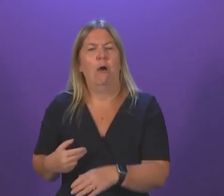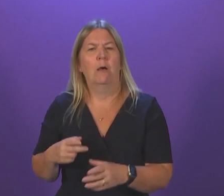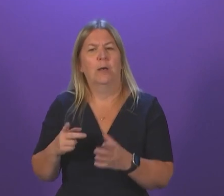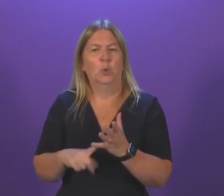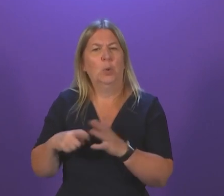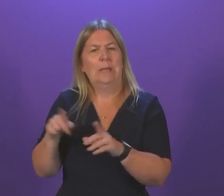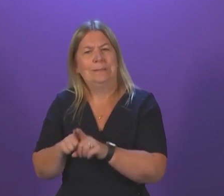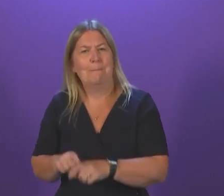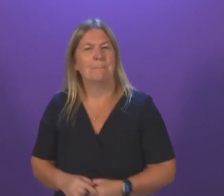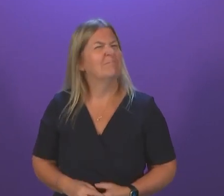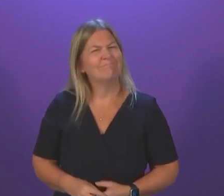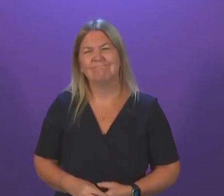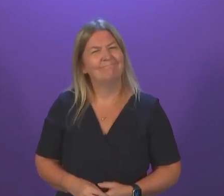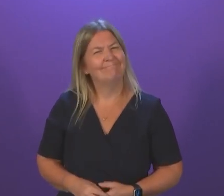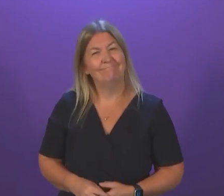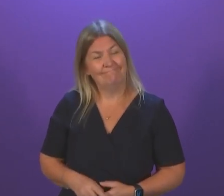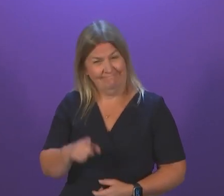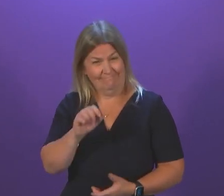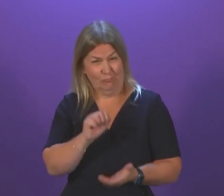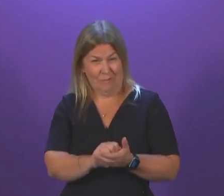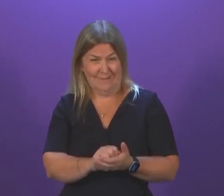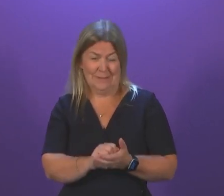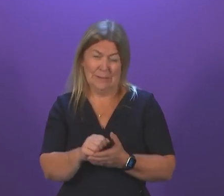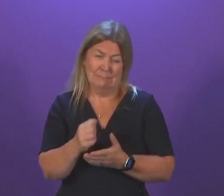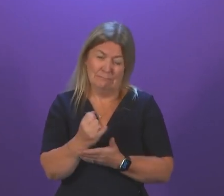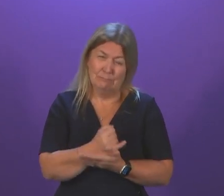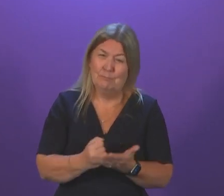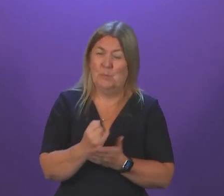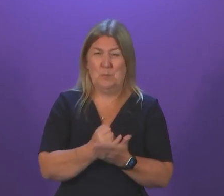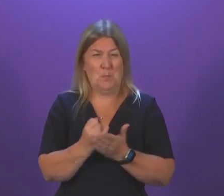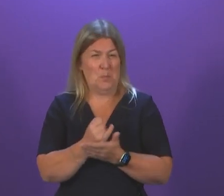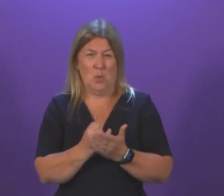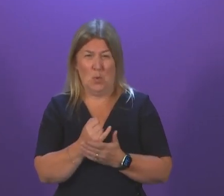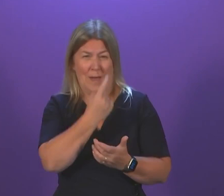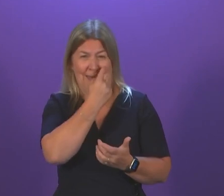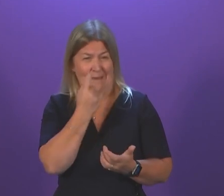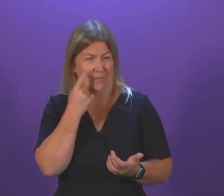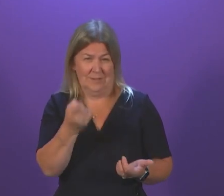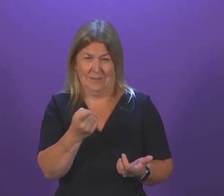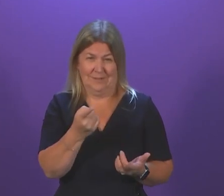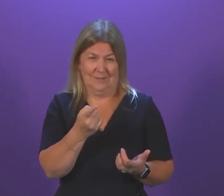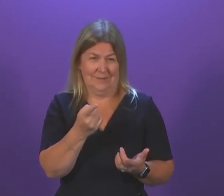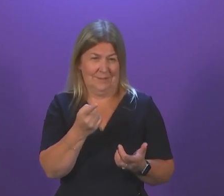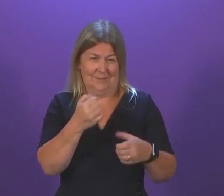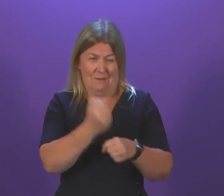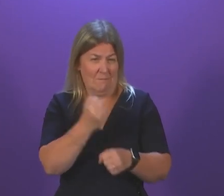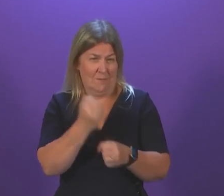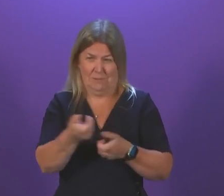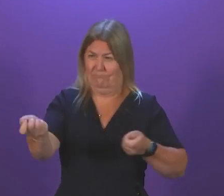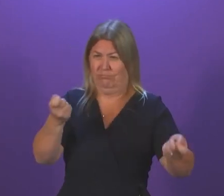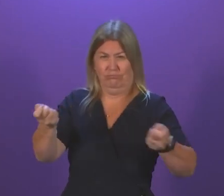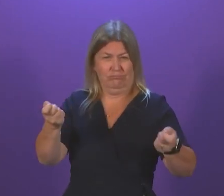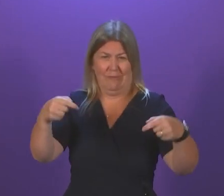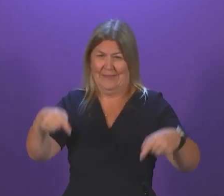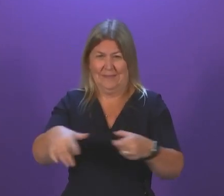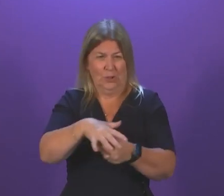exposed her government's poor record on running Scotland's NHS? Isn't it the case that this crisis that has spiralled over the past few weeks has